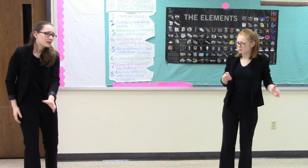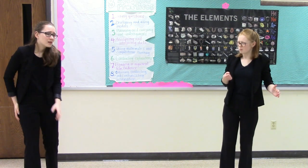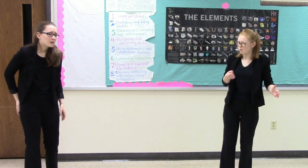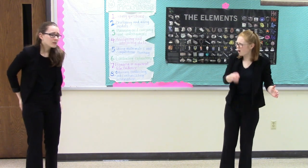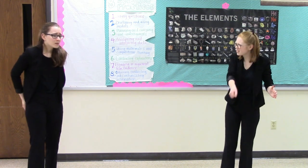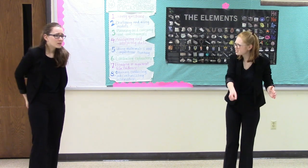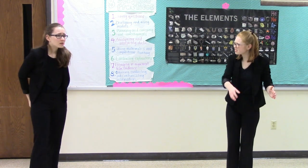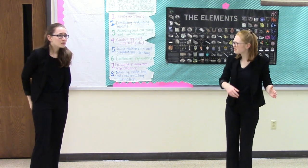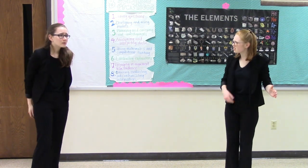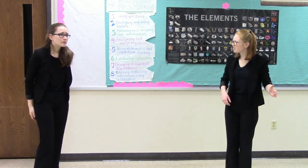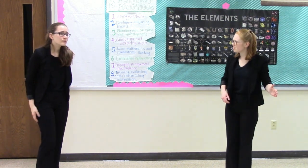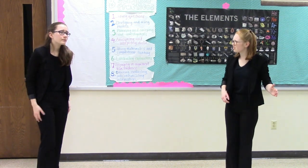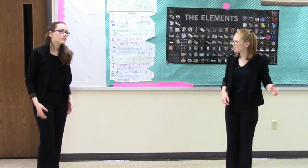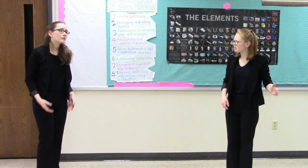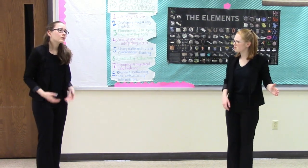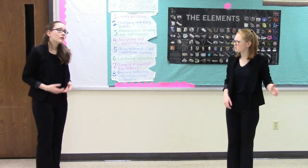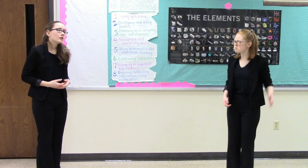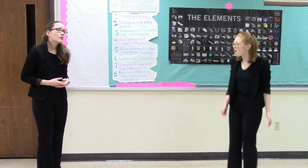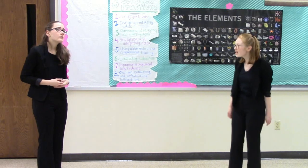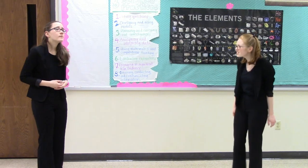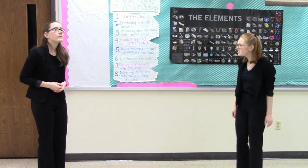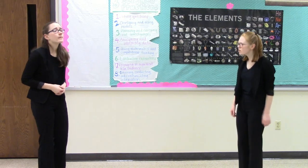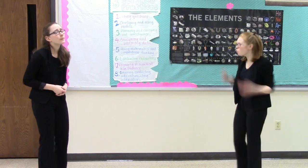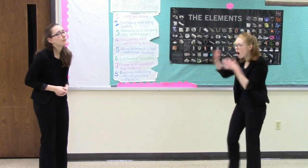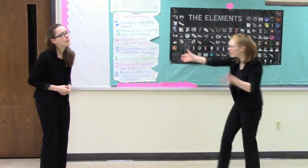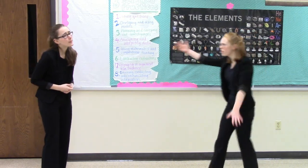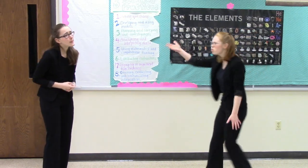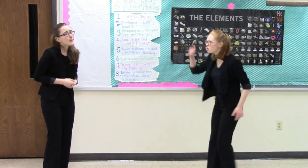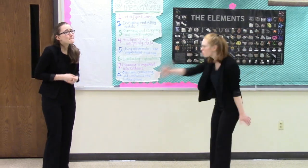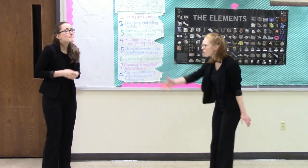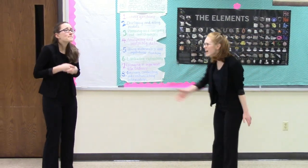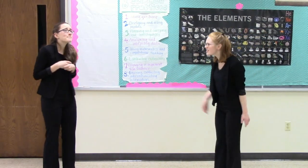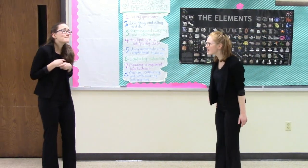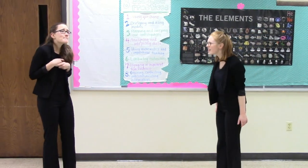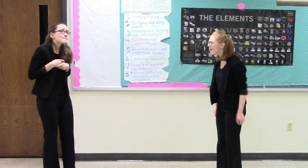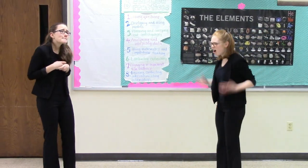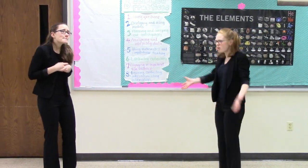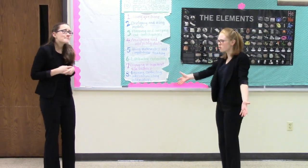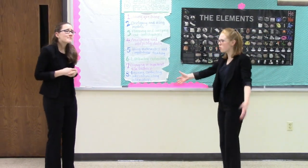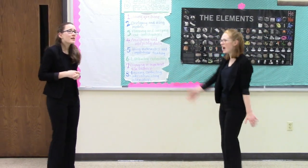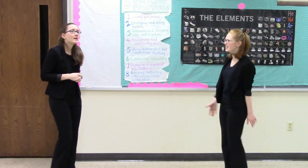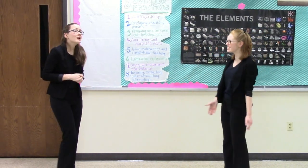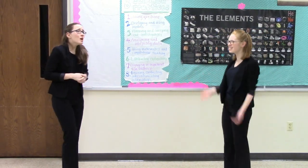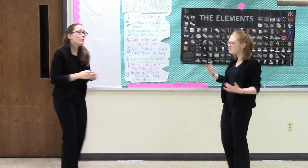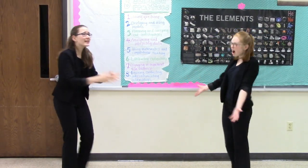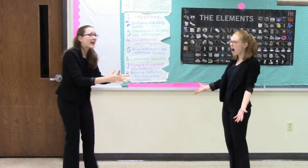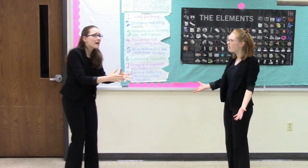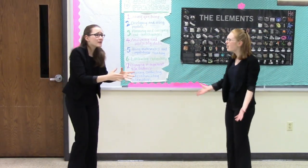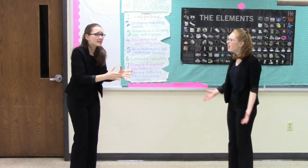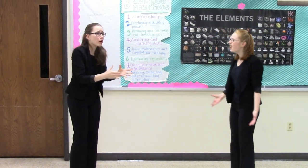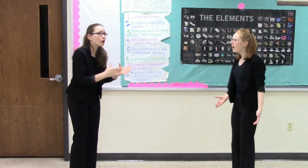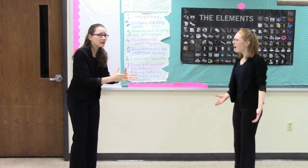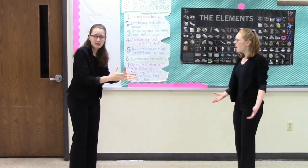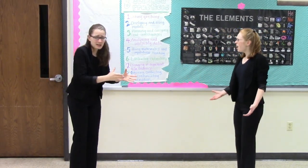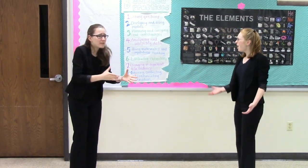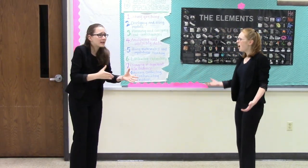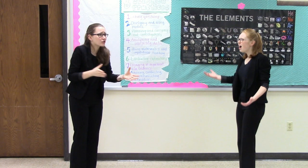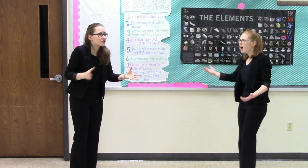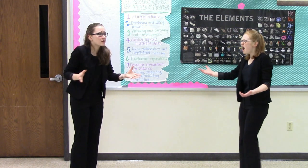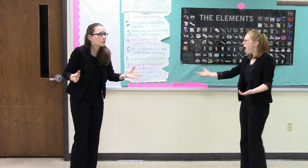What? What? What? Are you crazy? Are you crazy? No! can't risk her hurting herself because she didn't